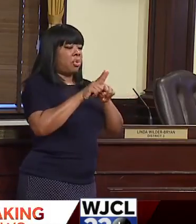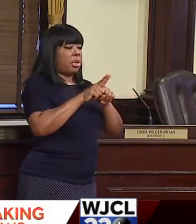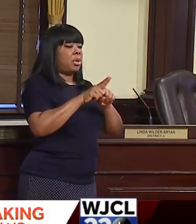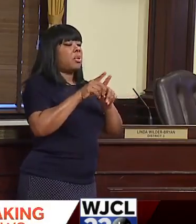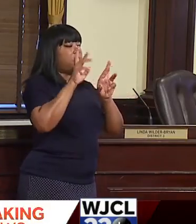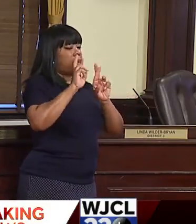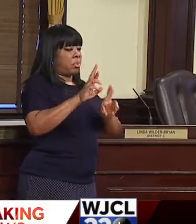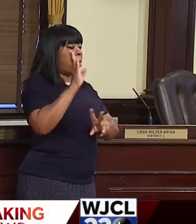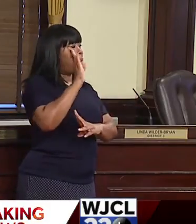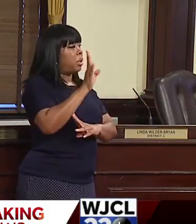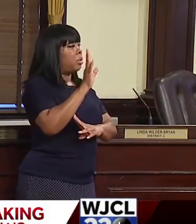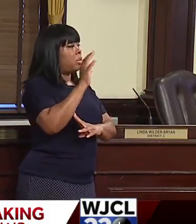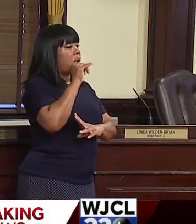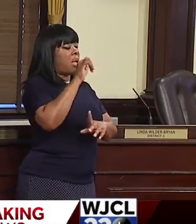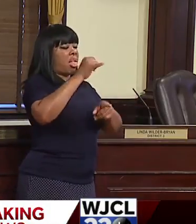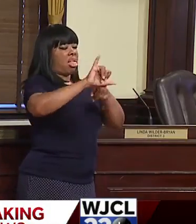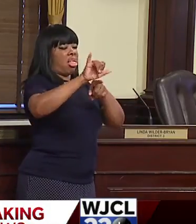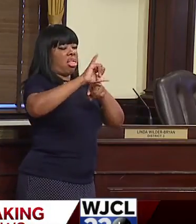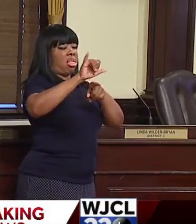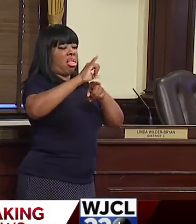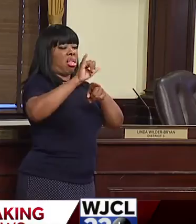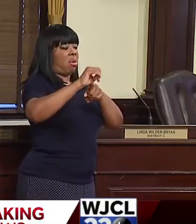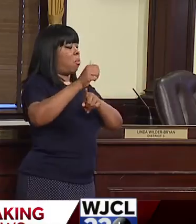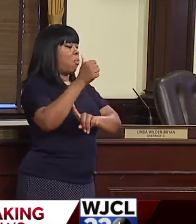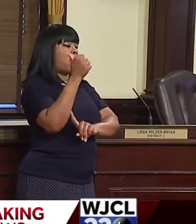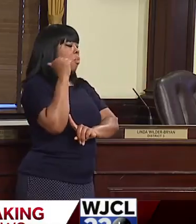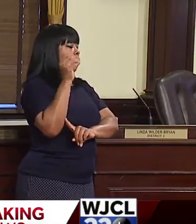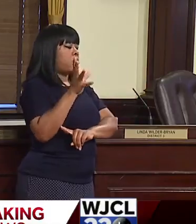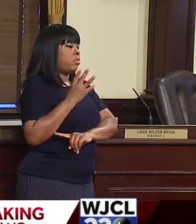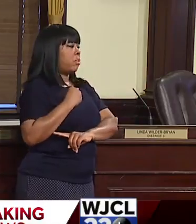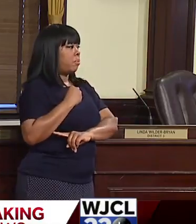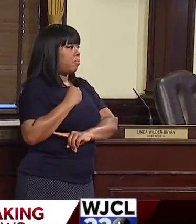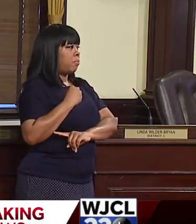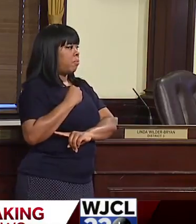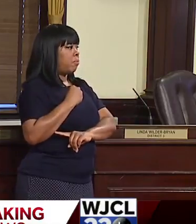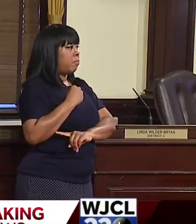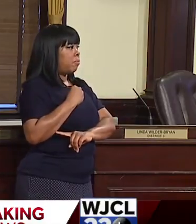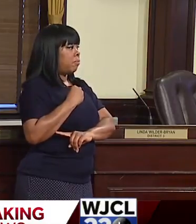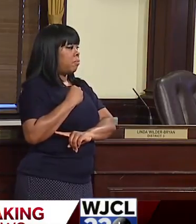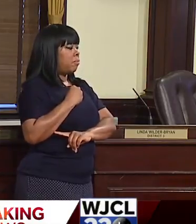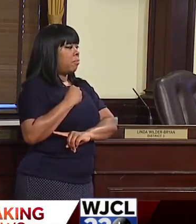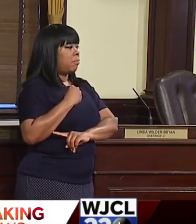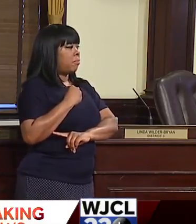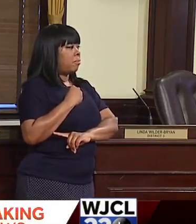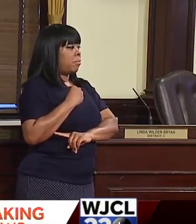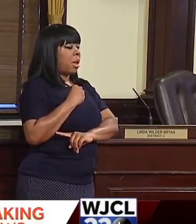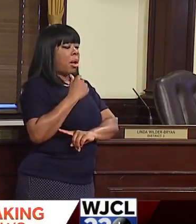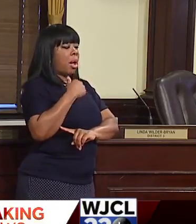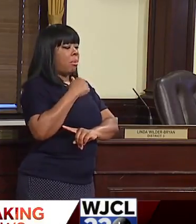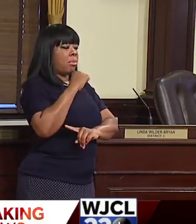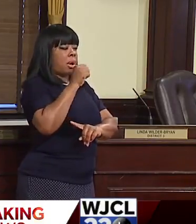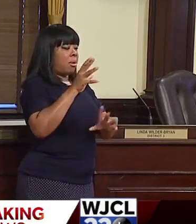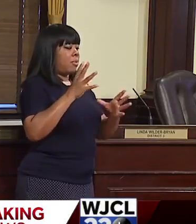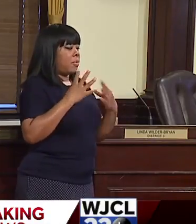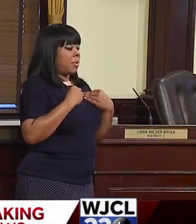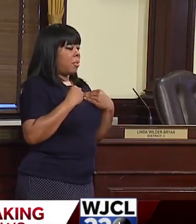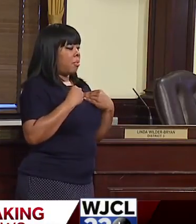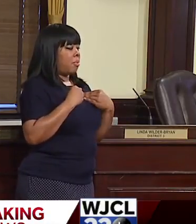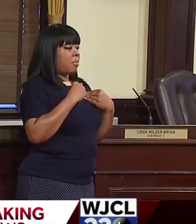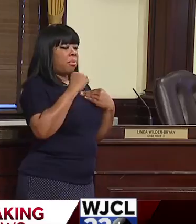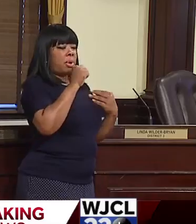tolerate profanity on my page. Um, unless I'm using it. I will not tolerate